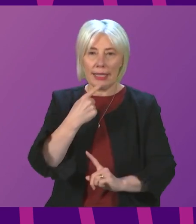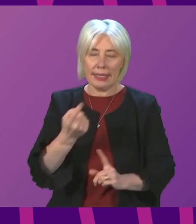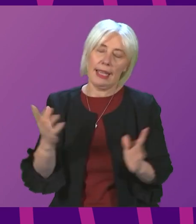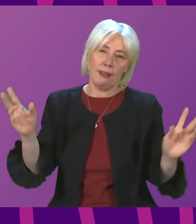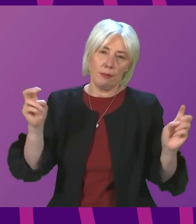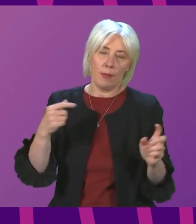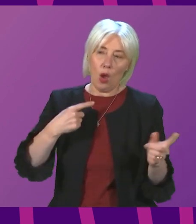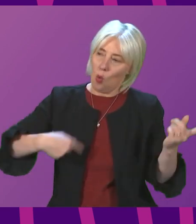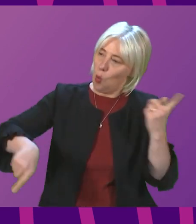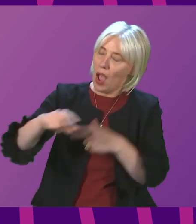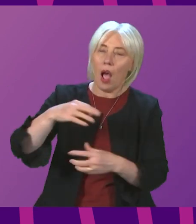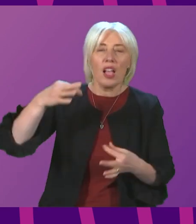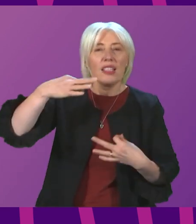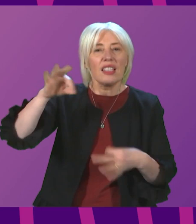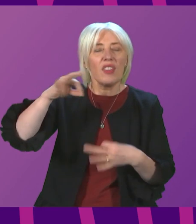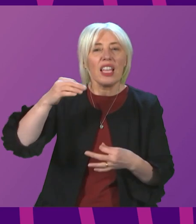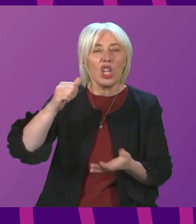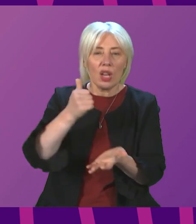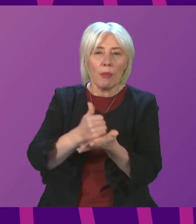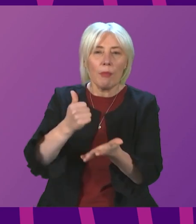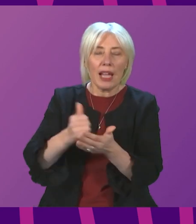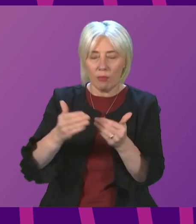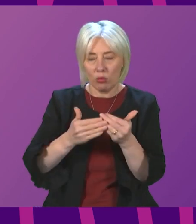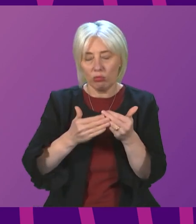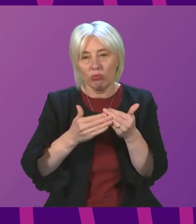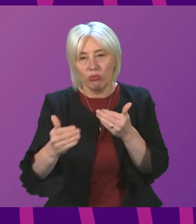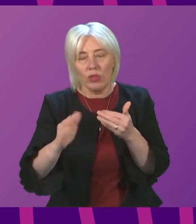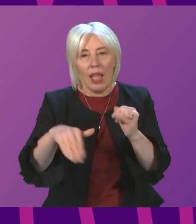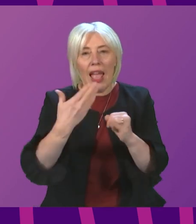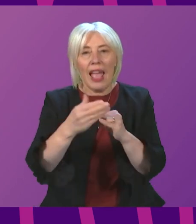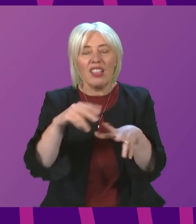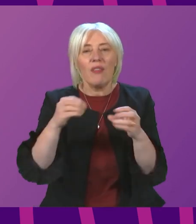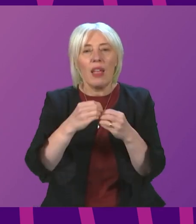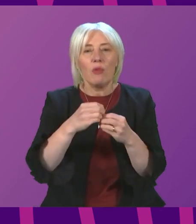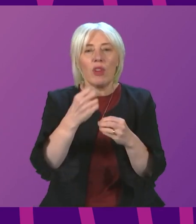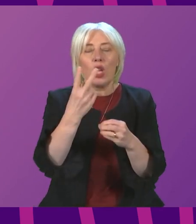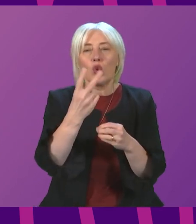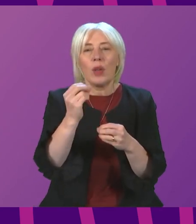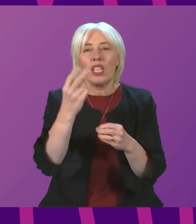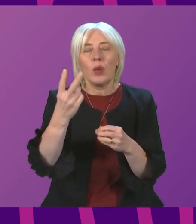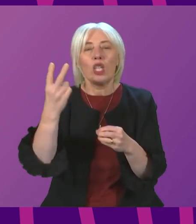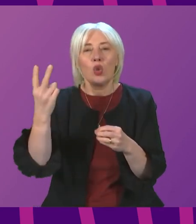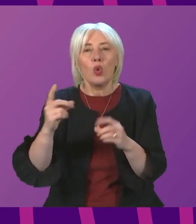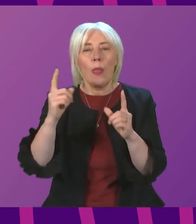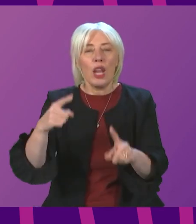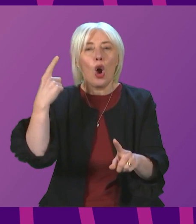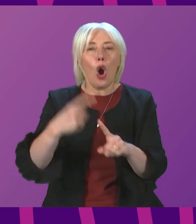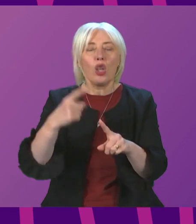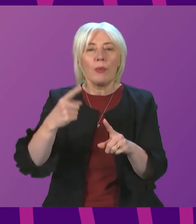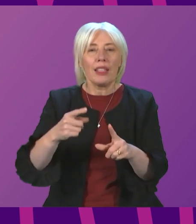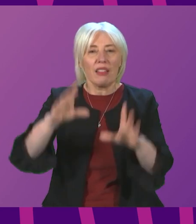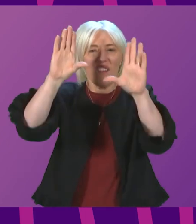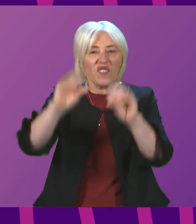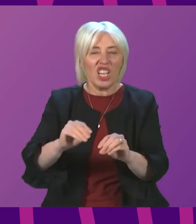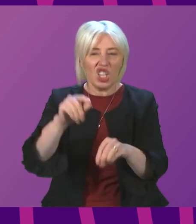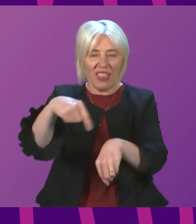saying that certification passports will be in place for a period up until the end of February 2022, but they would automatically expire at that